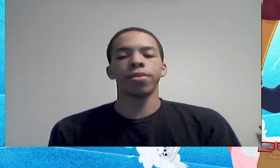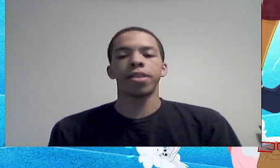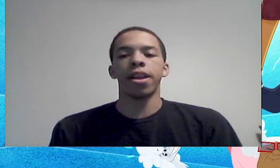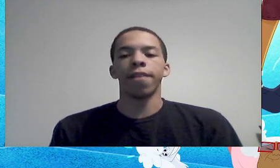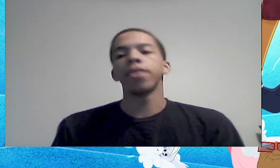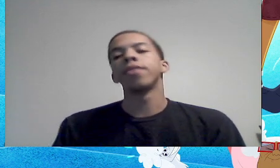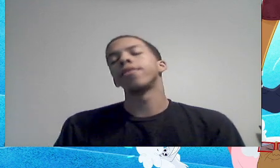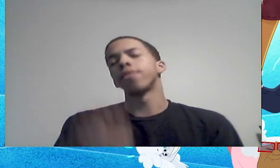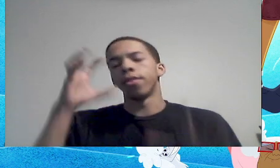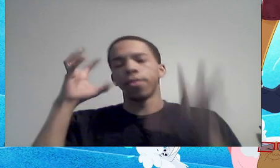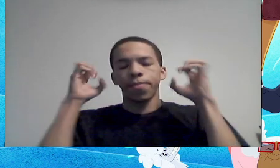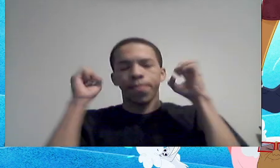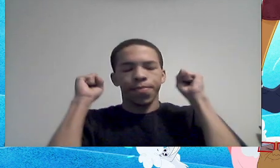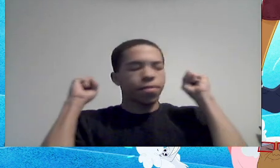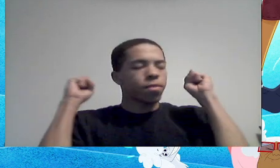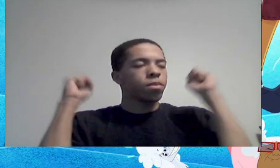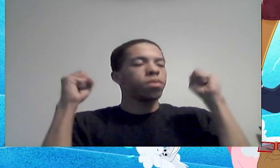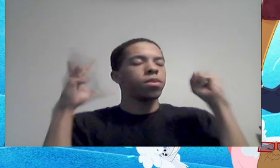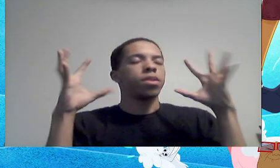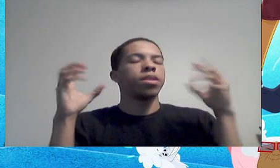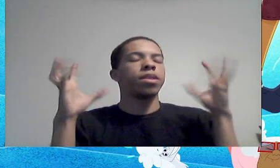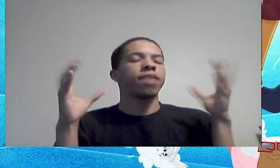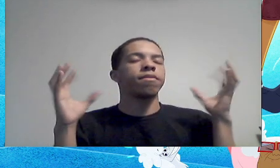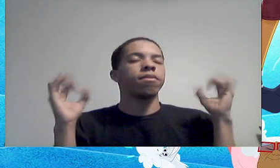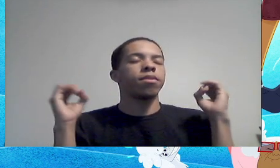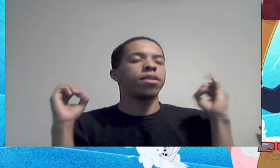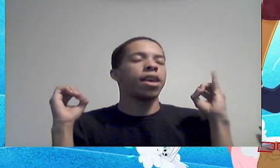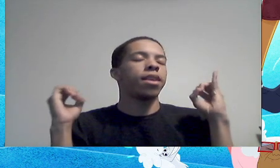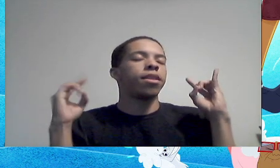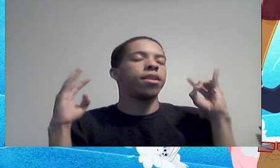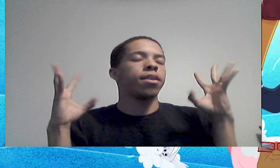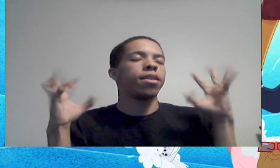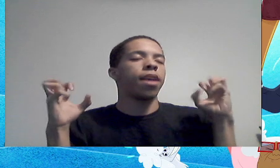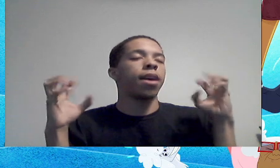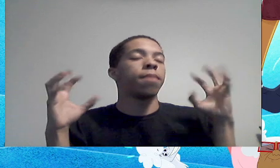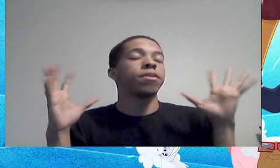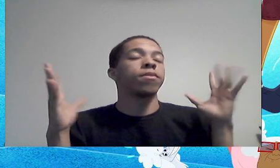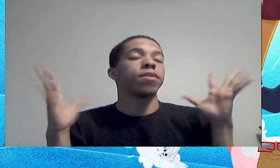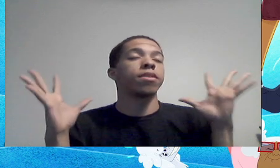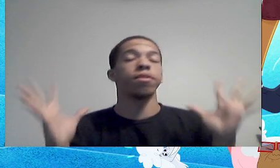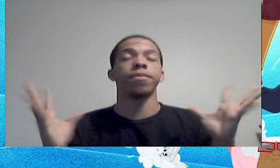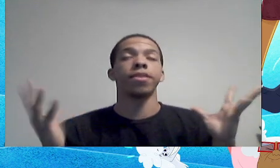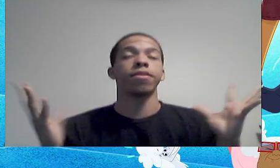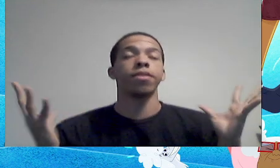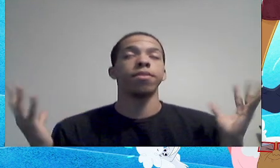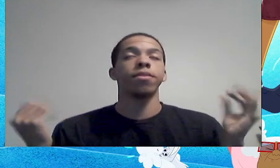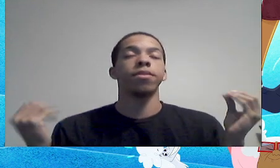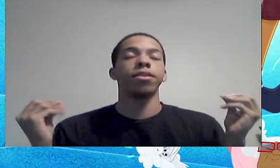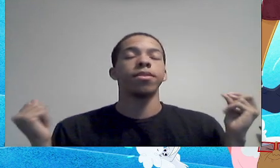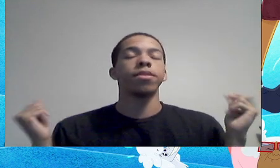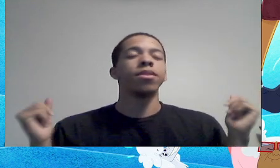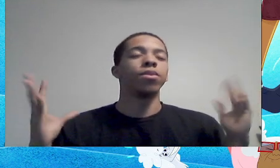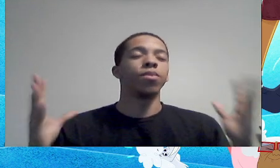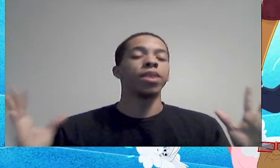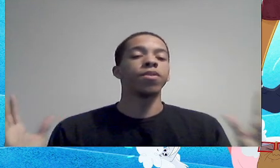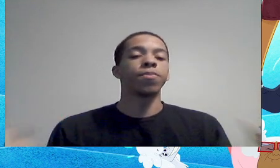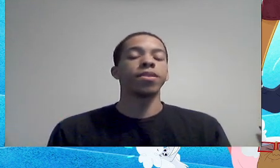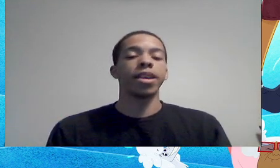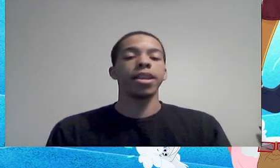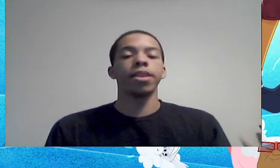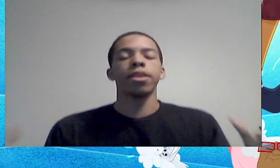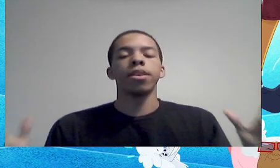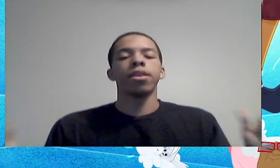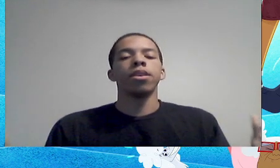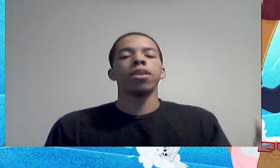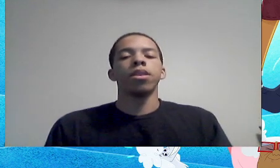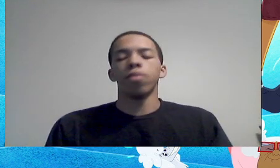worst person ever. So, that's, that, that episode gets under my skin. The way it was